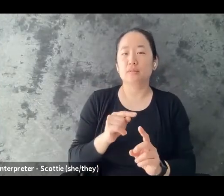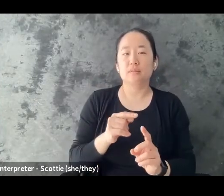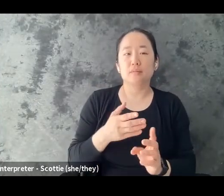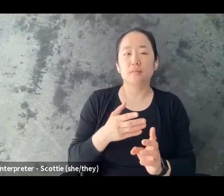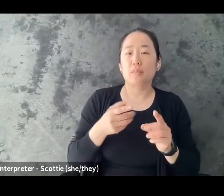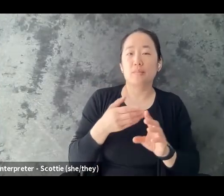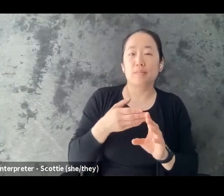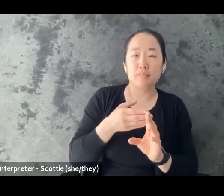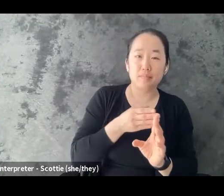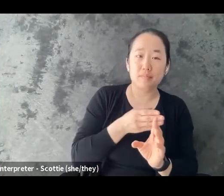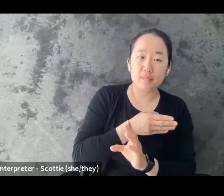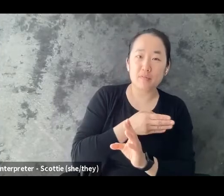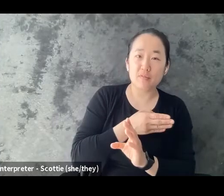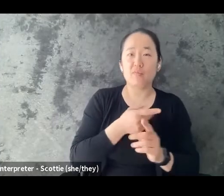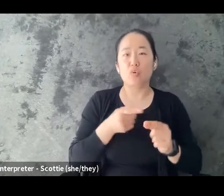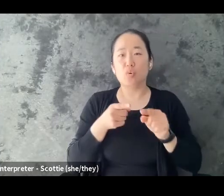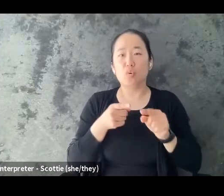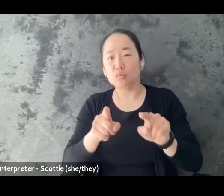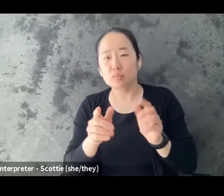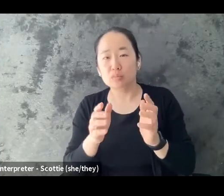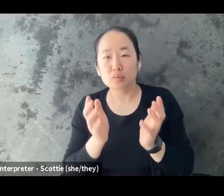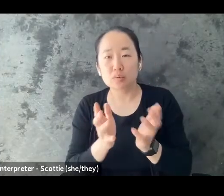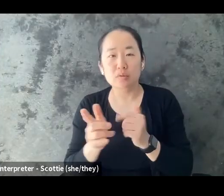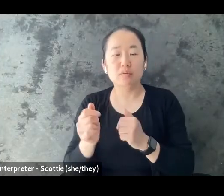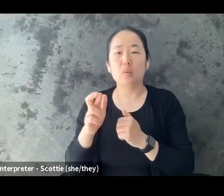a conversation, or anytime after braving that vulnerable space.